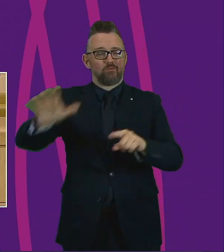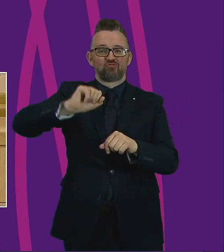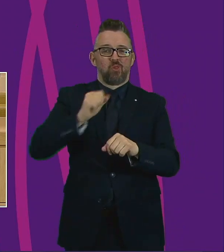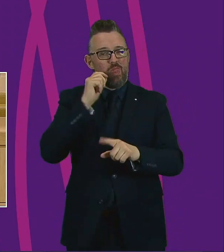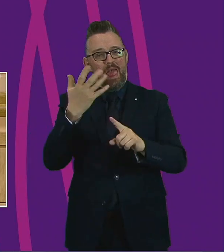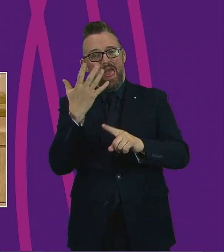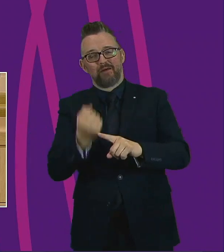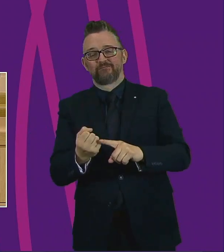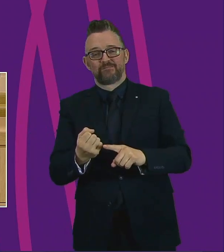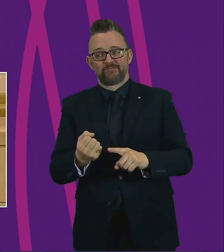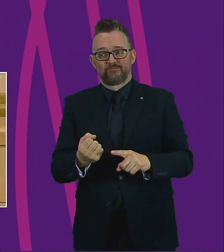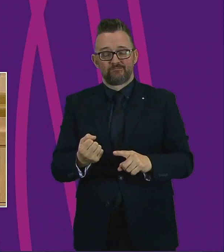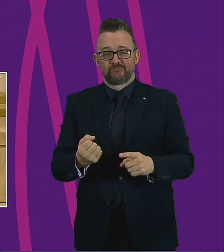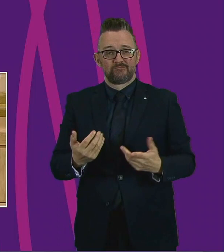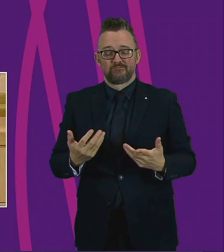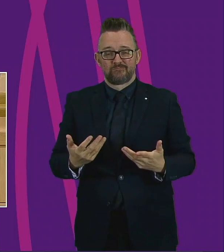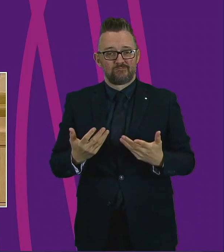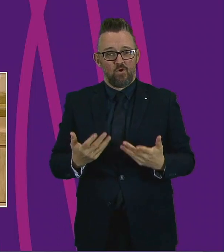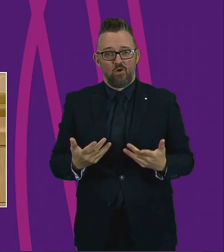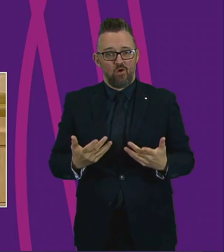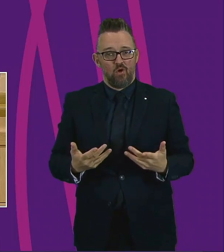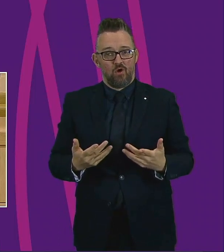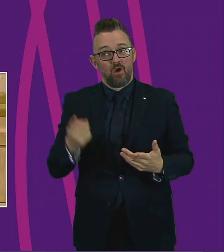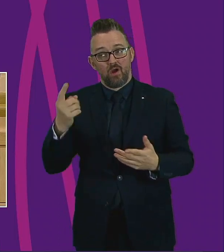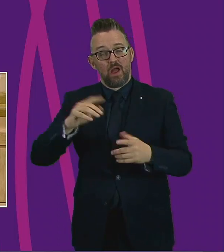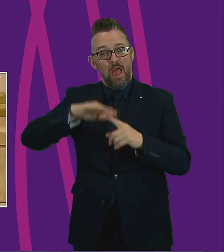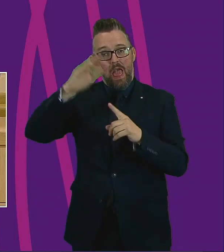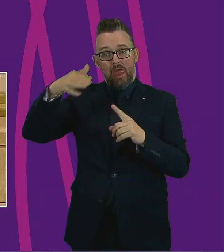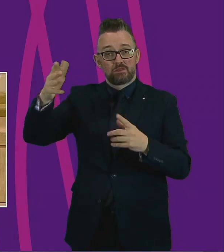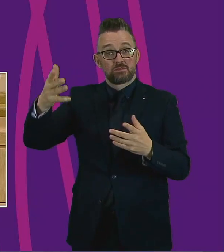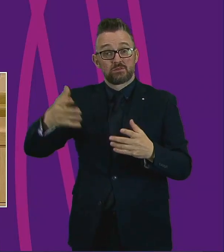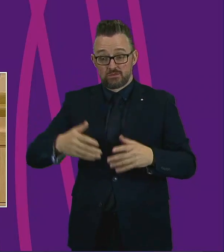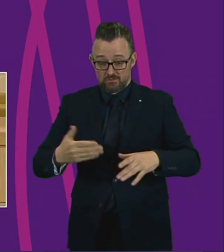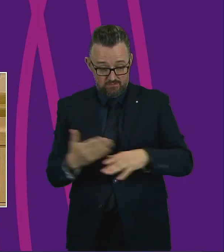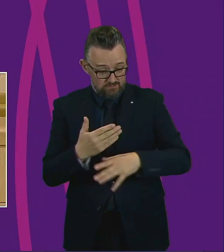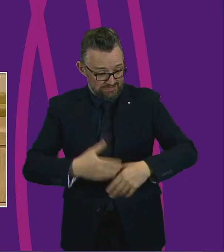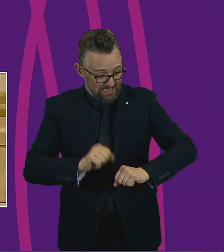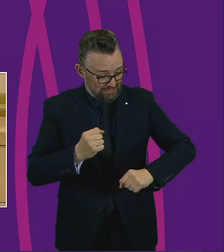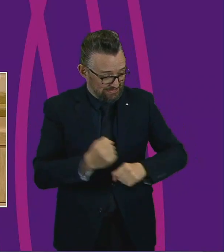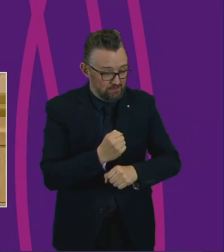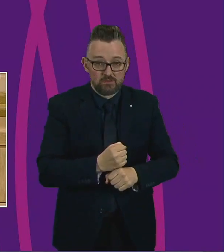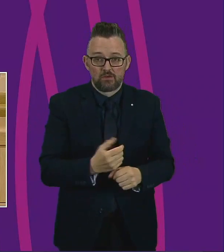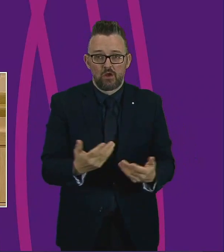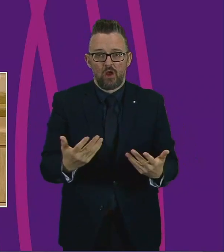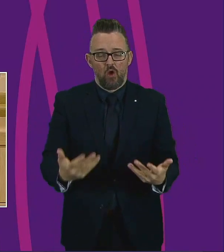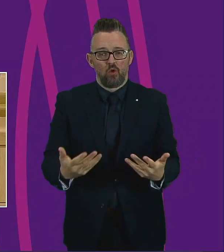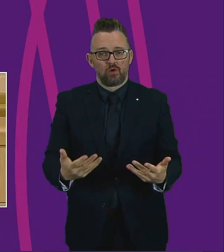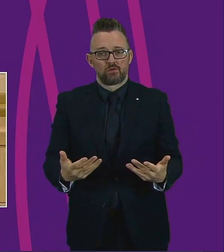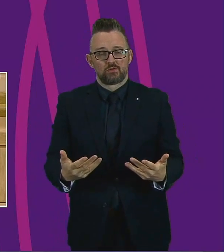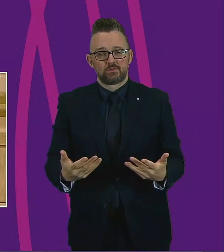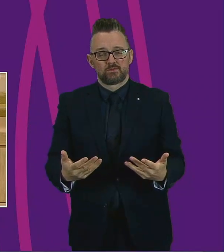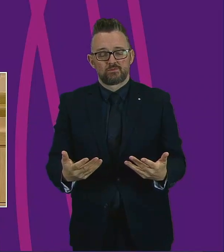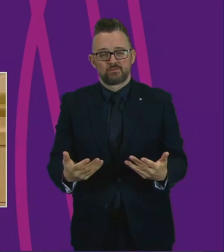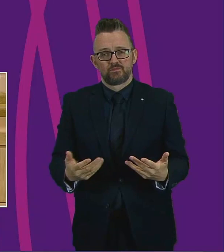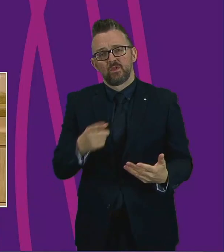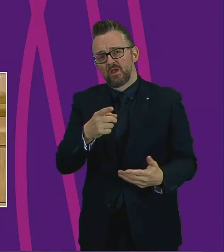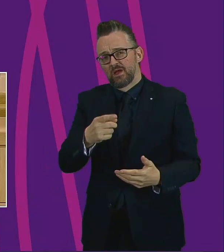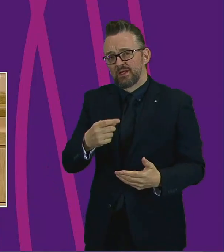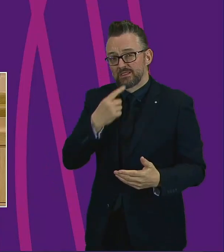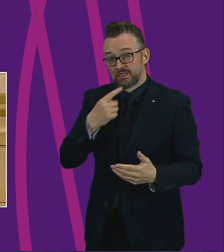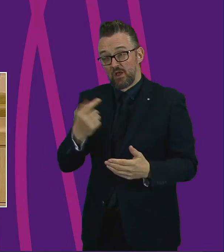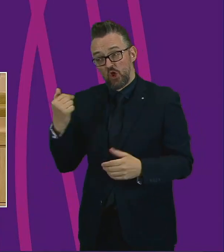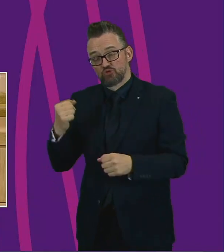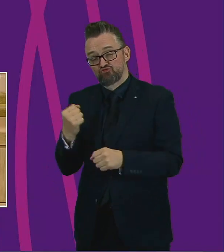that, as yet, work in the Highlands hasn't even started. Indeed, it appears that the Scottish